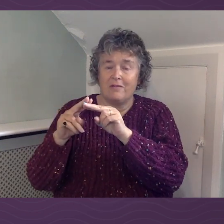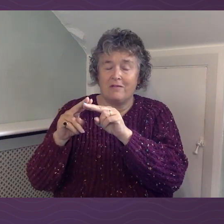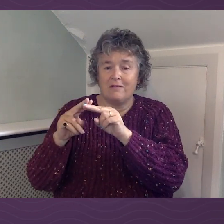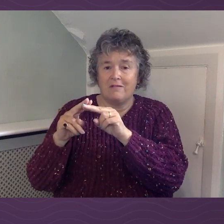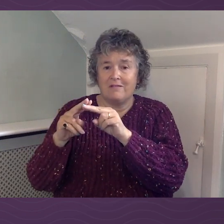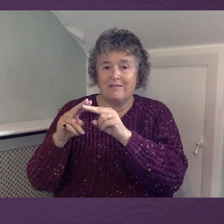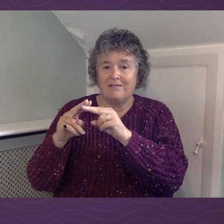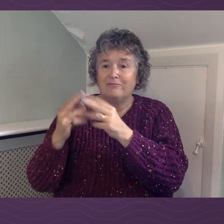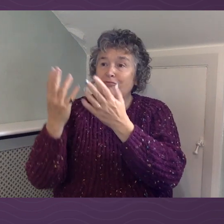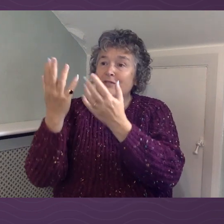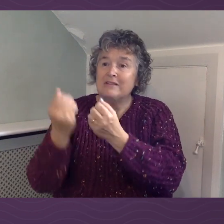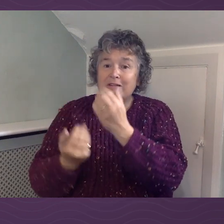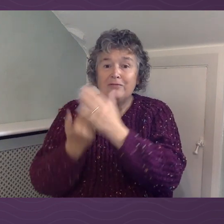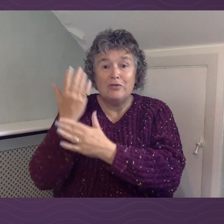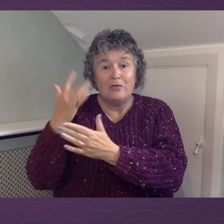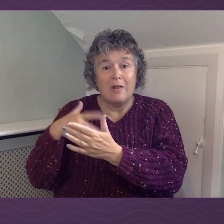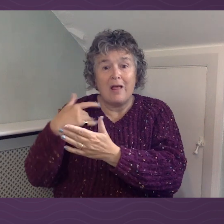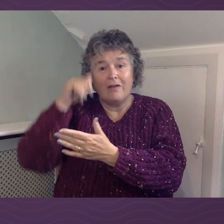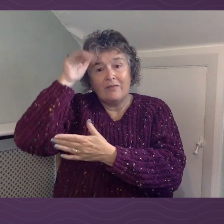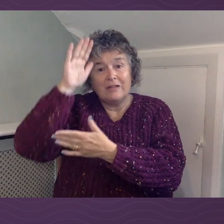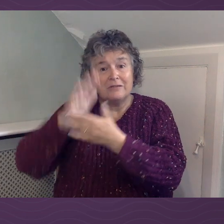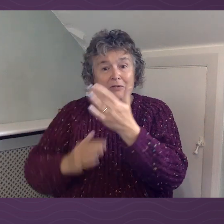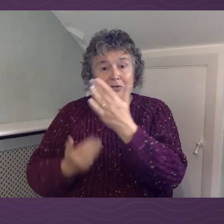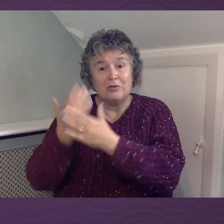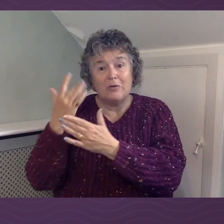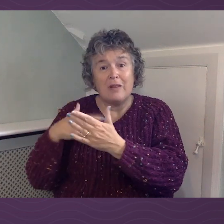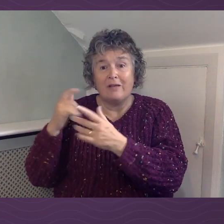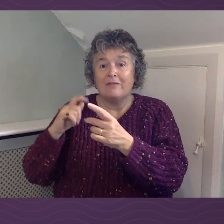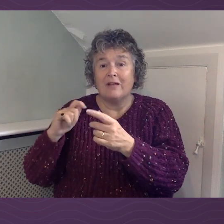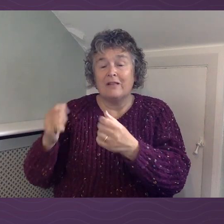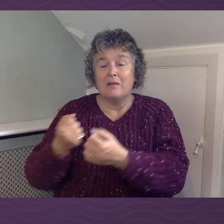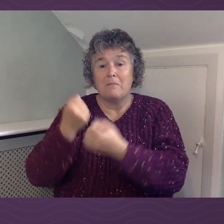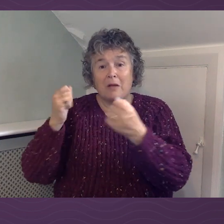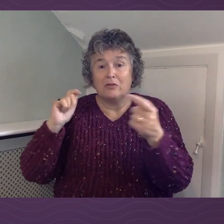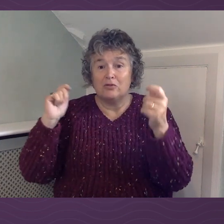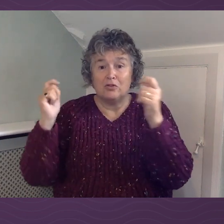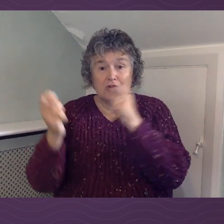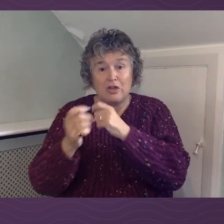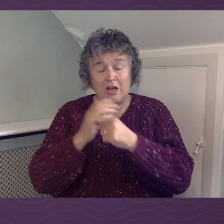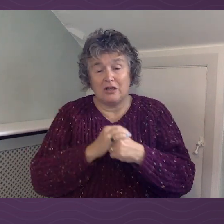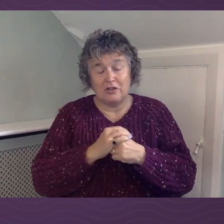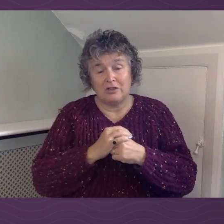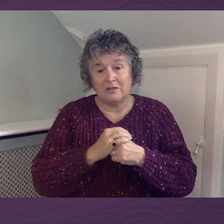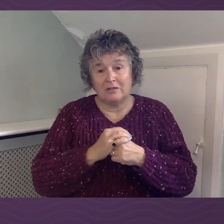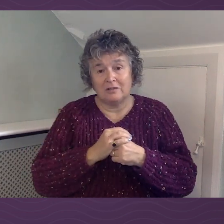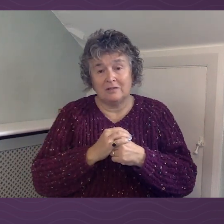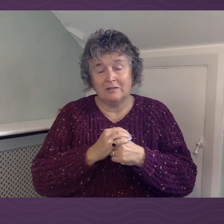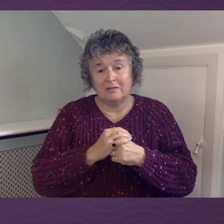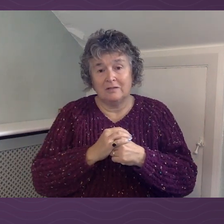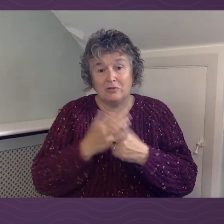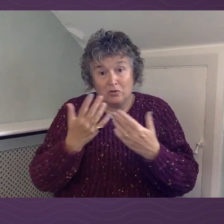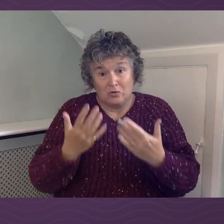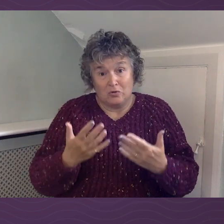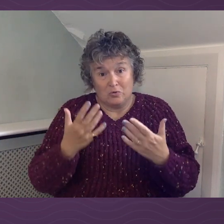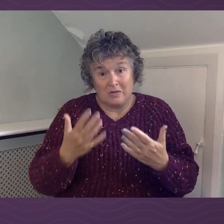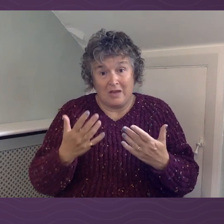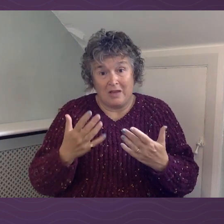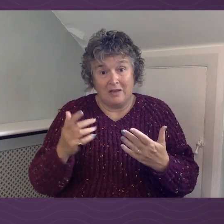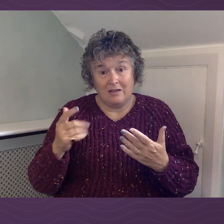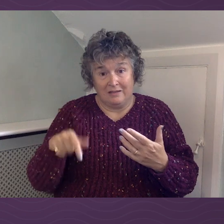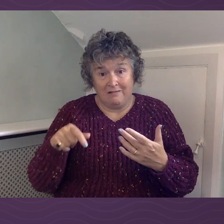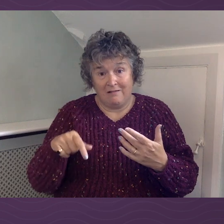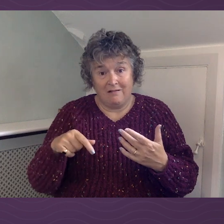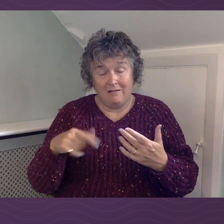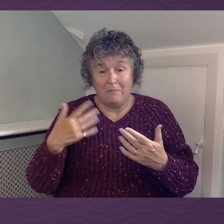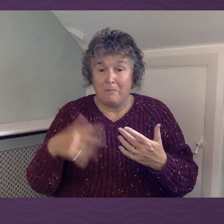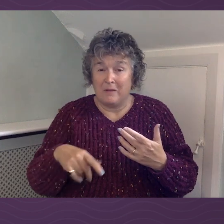life and the power to change. We've already had an appeal today. We've already seen people respond. But if you